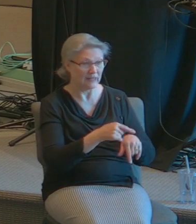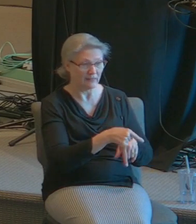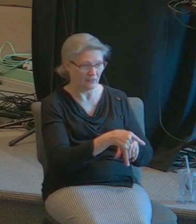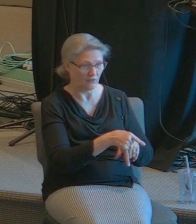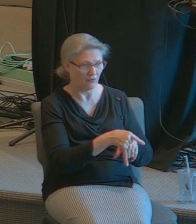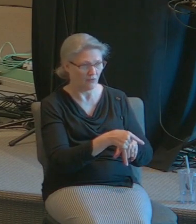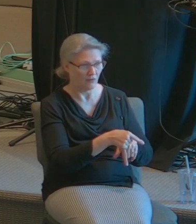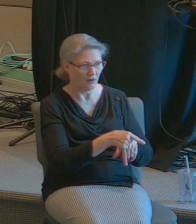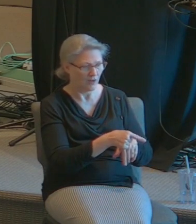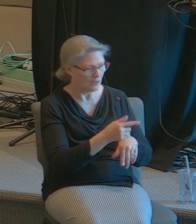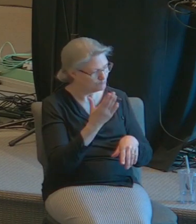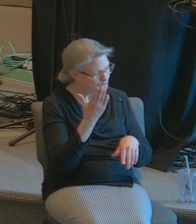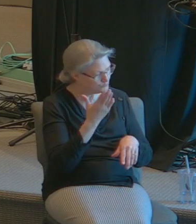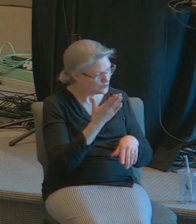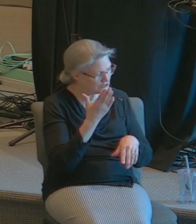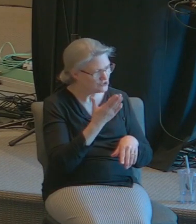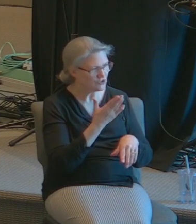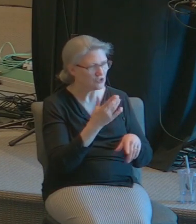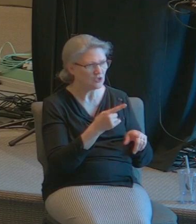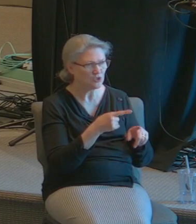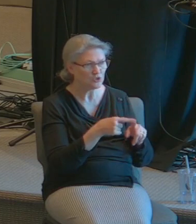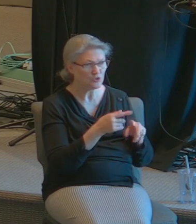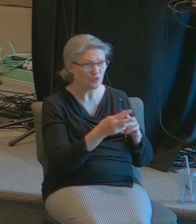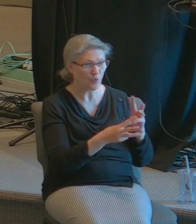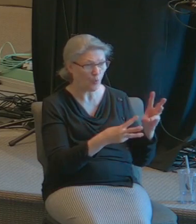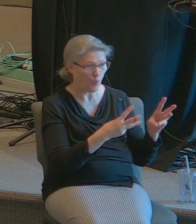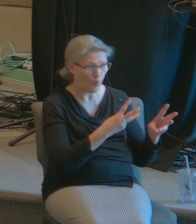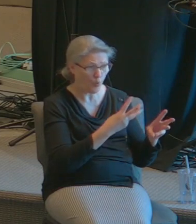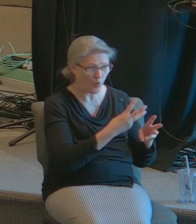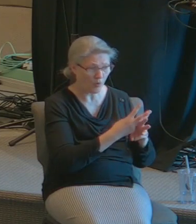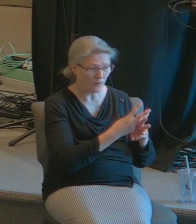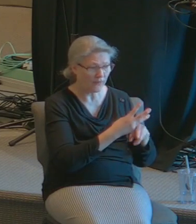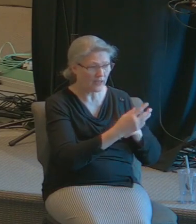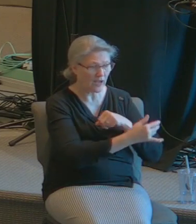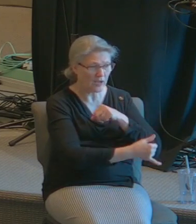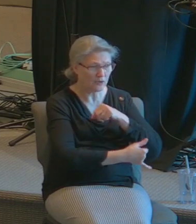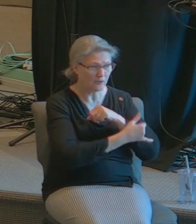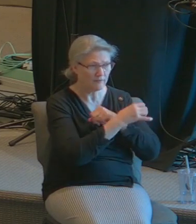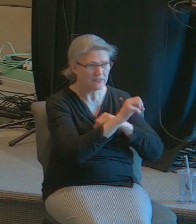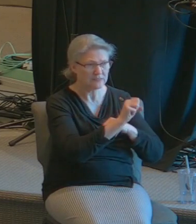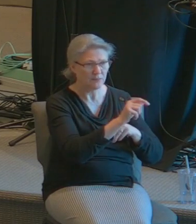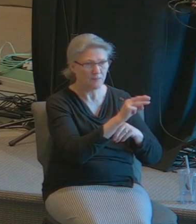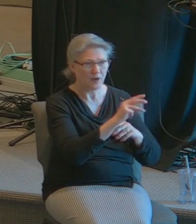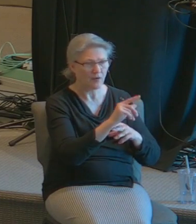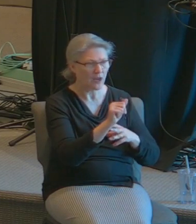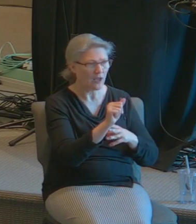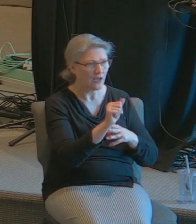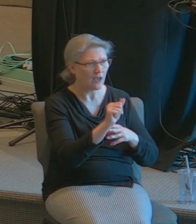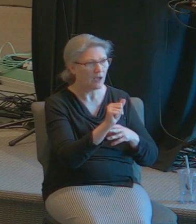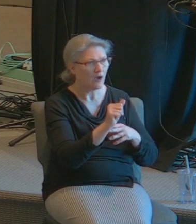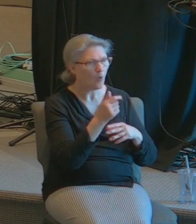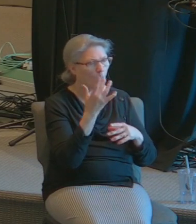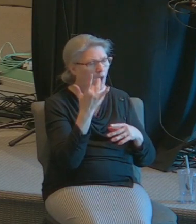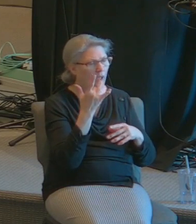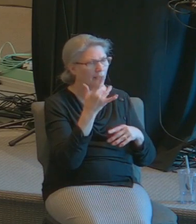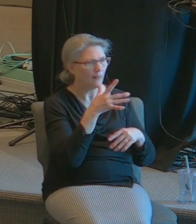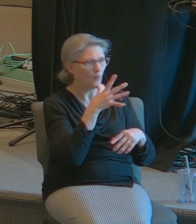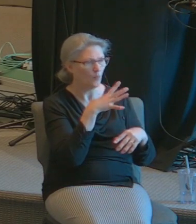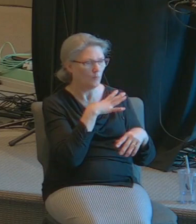and preach to the world of Samaria because of the woman's testimony